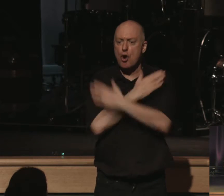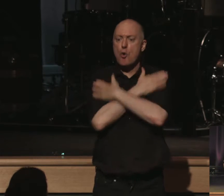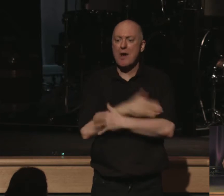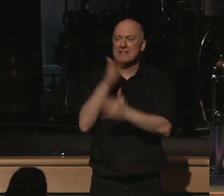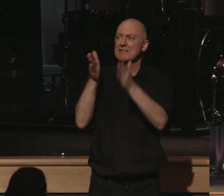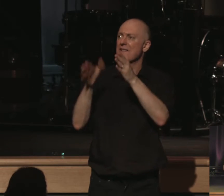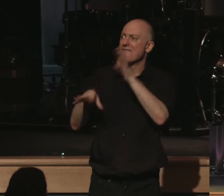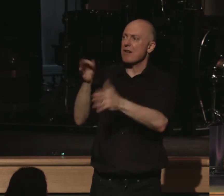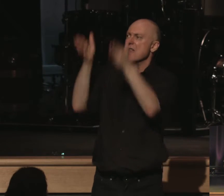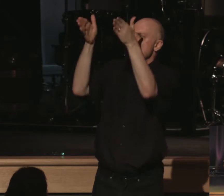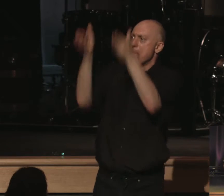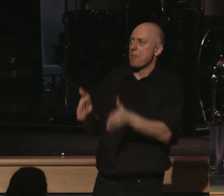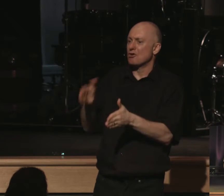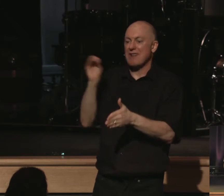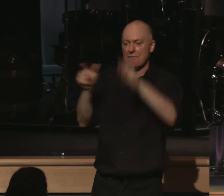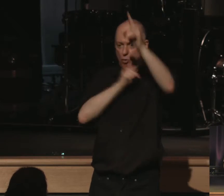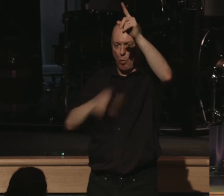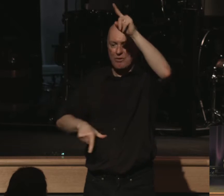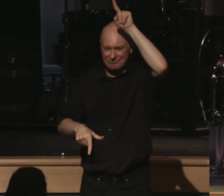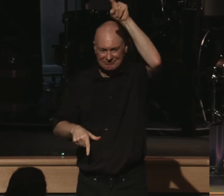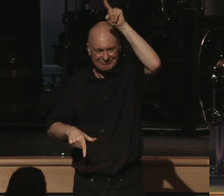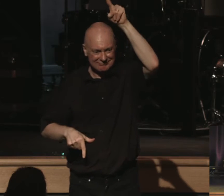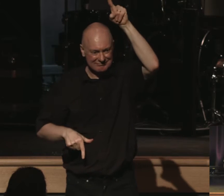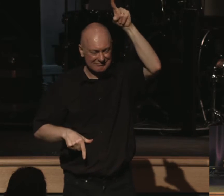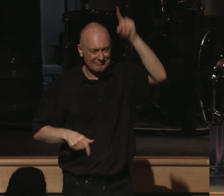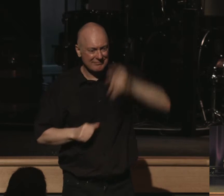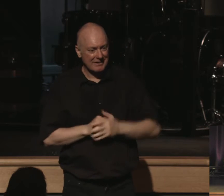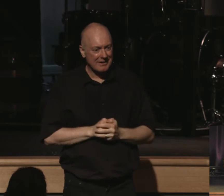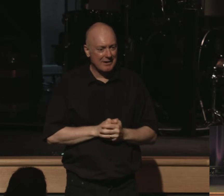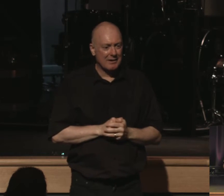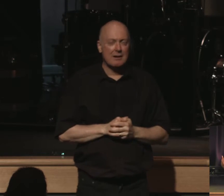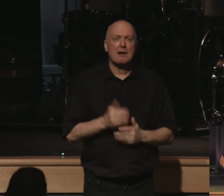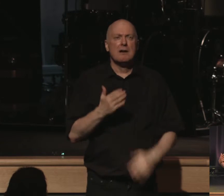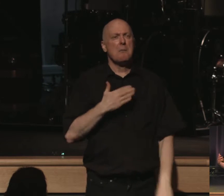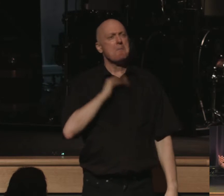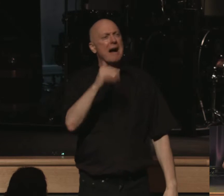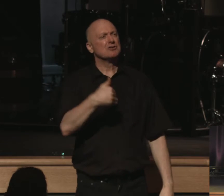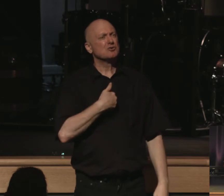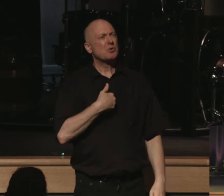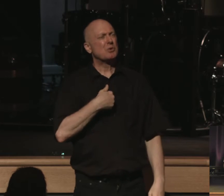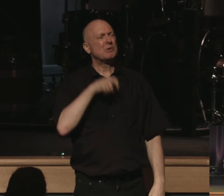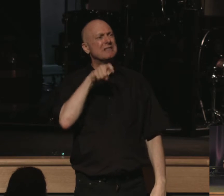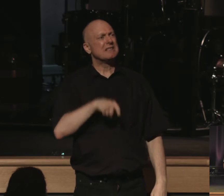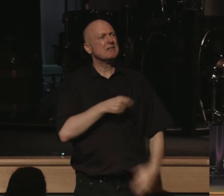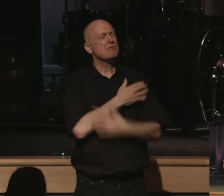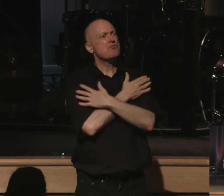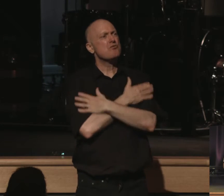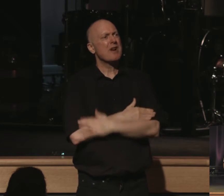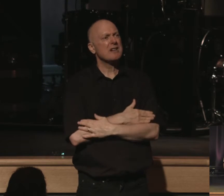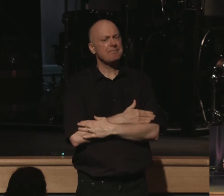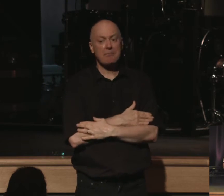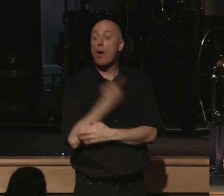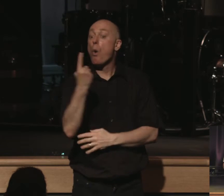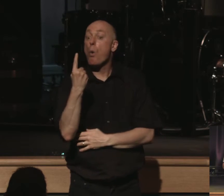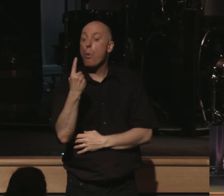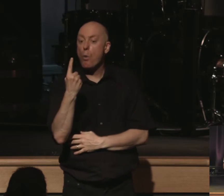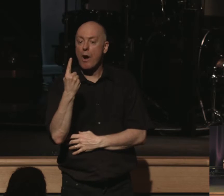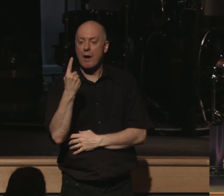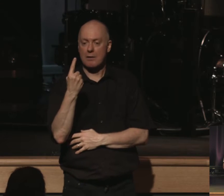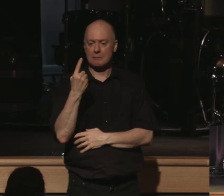in the person of the Lord. Return, O my soul, to your rest. One early church father put it this way. He said,